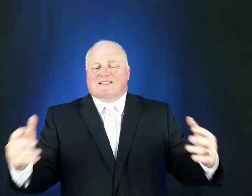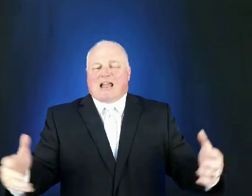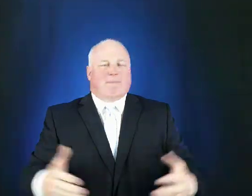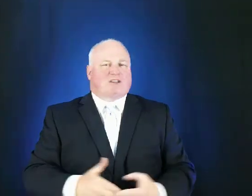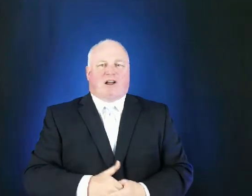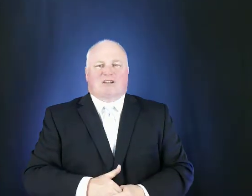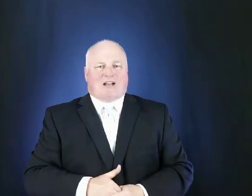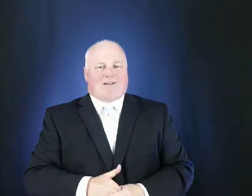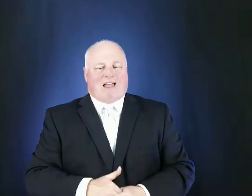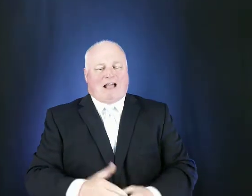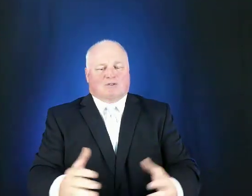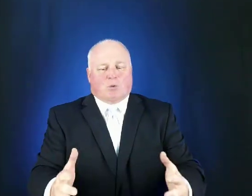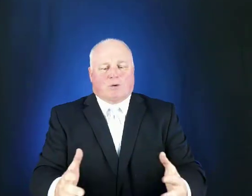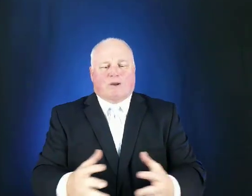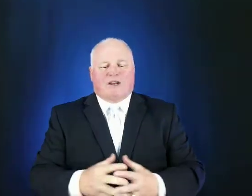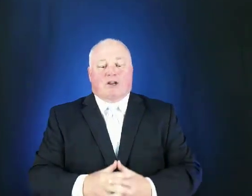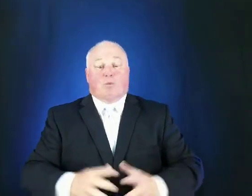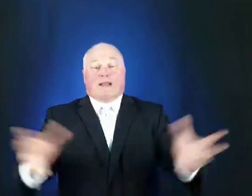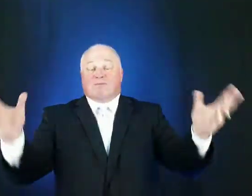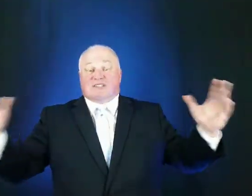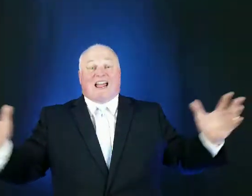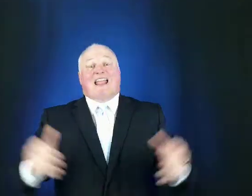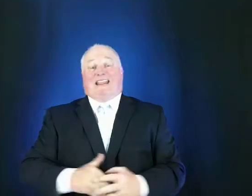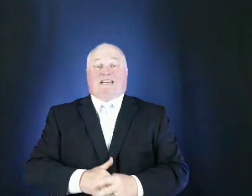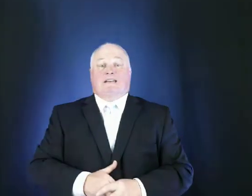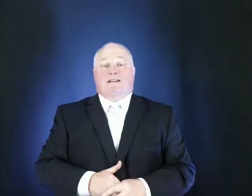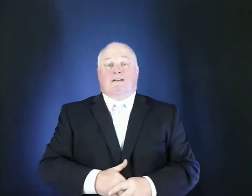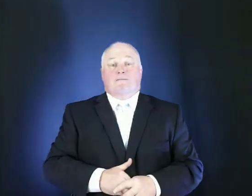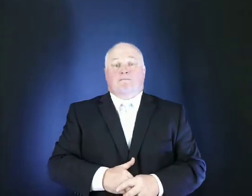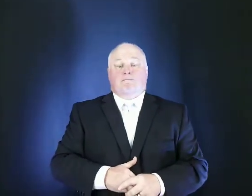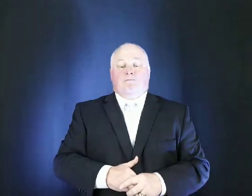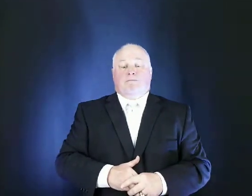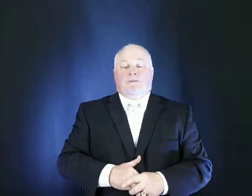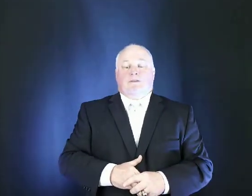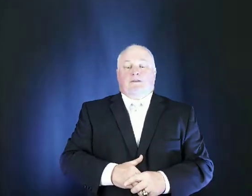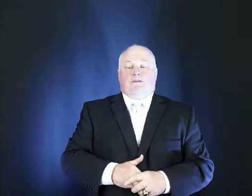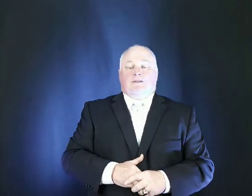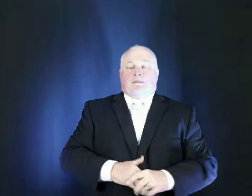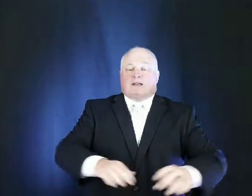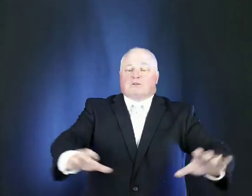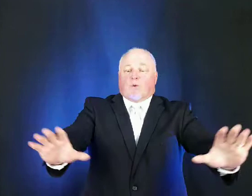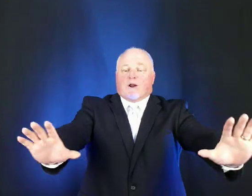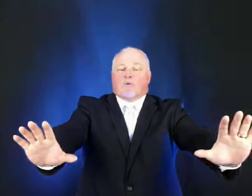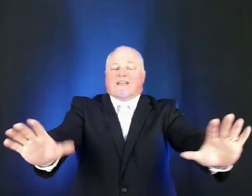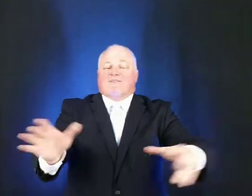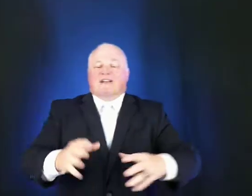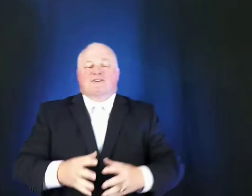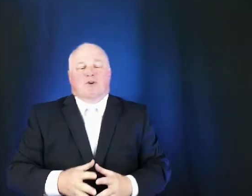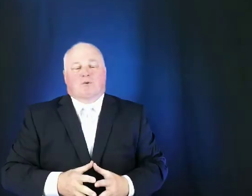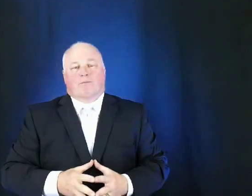sabotage our lives what do we do we abstain that means we don't give in to them